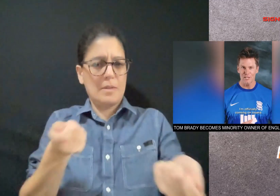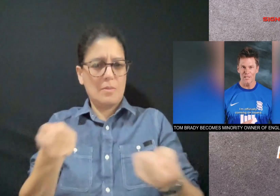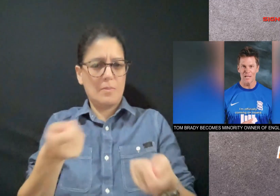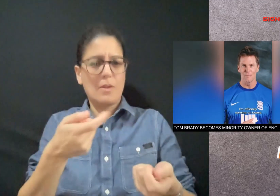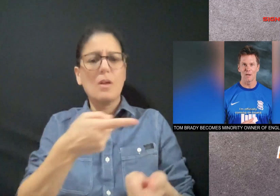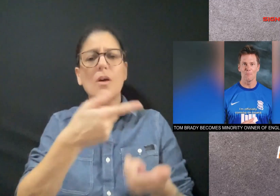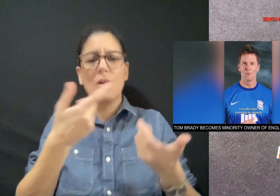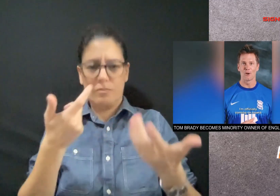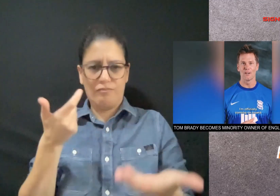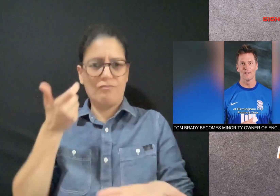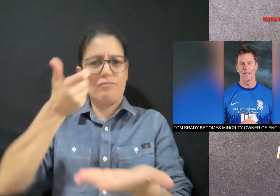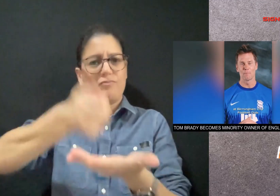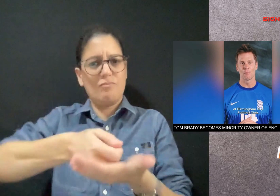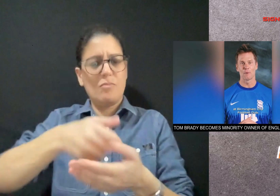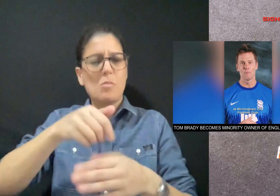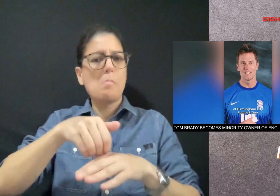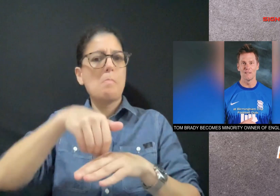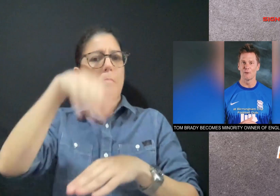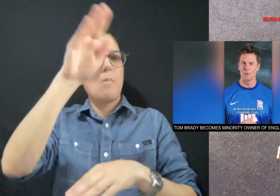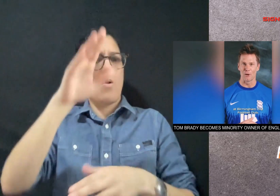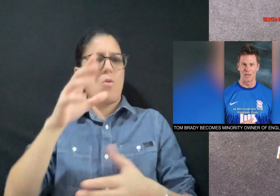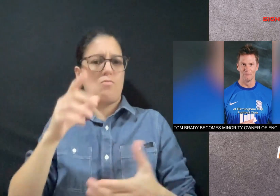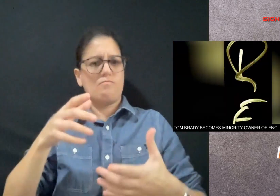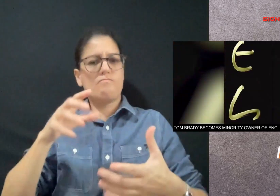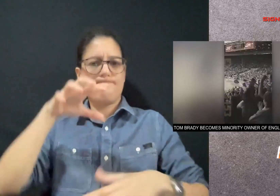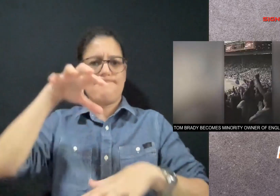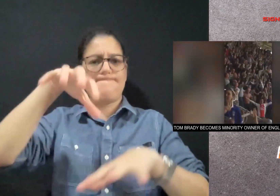bought a majority stake in Birmingham City FC